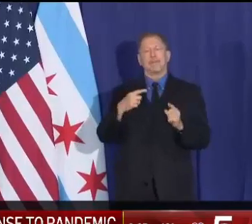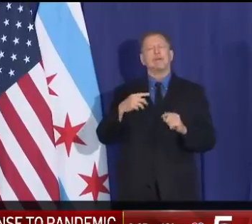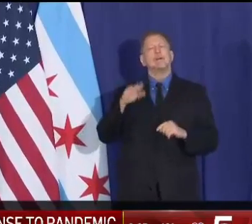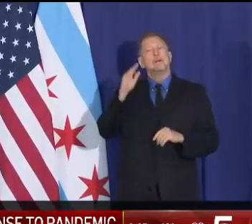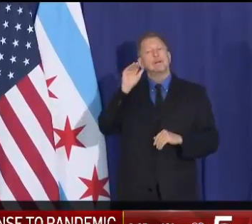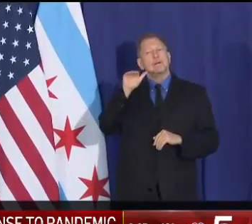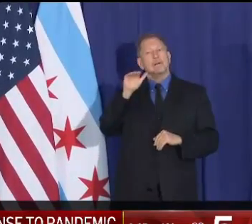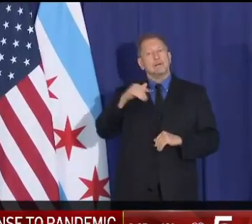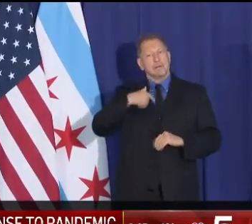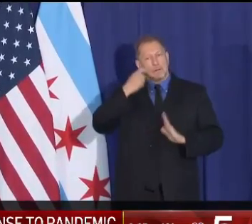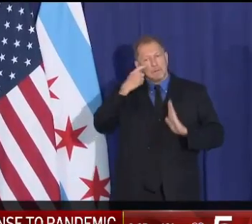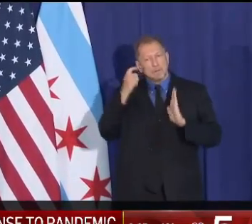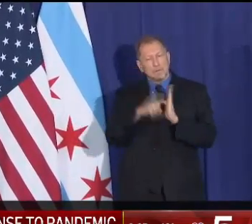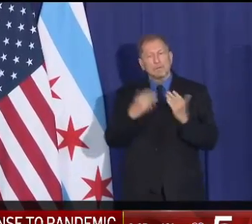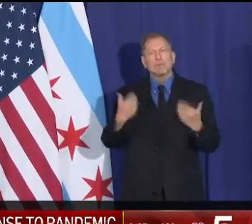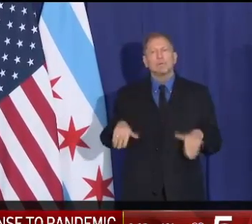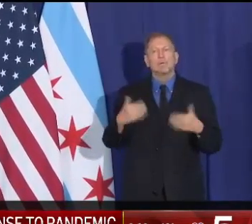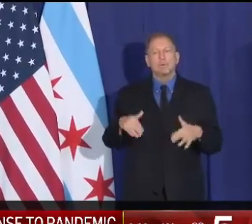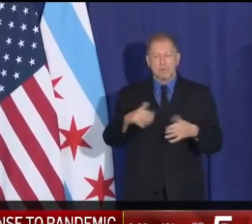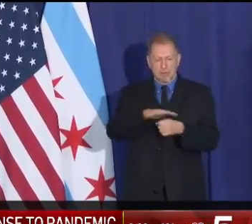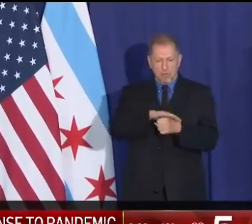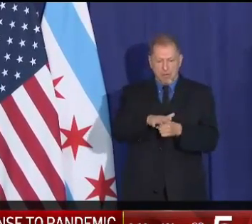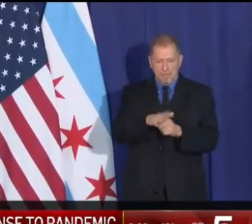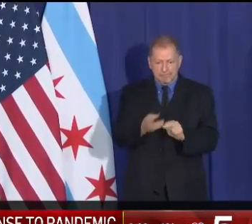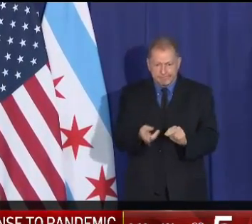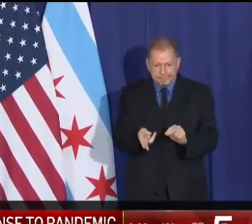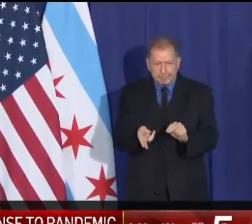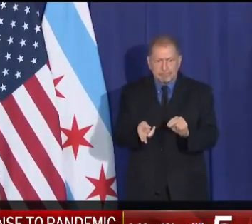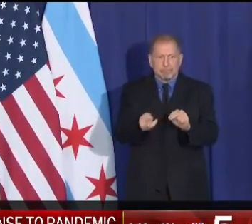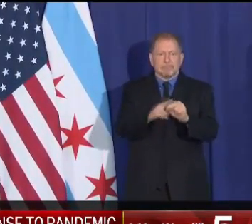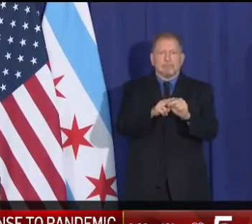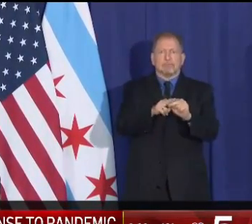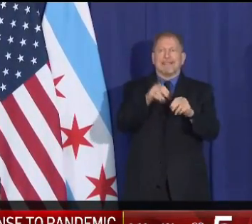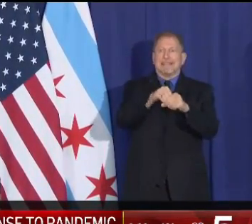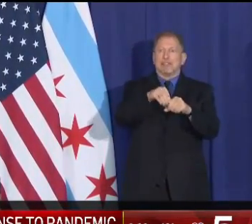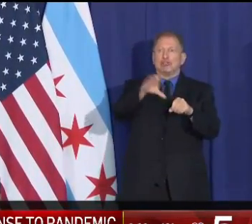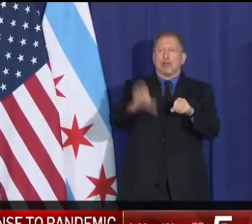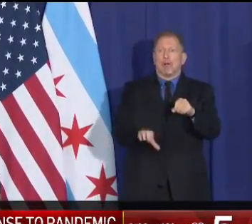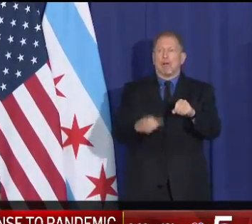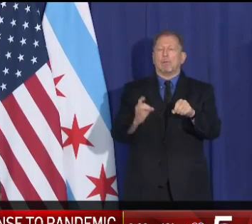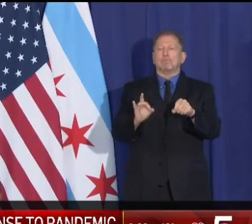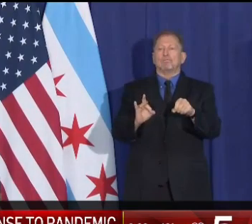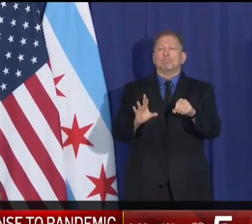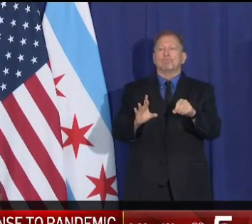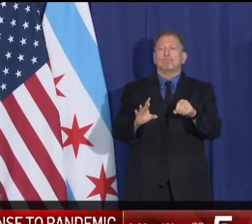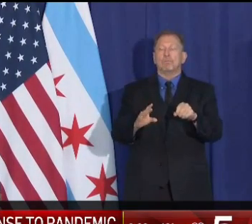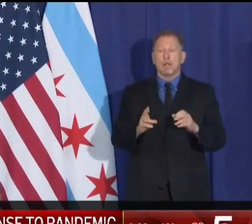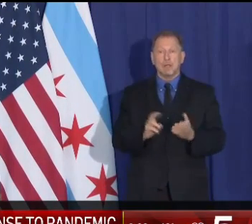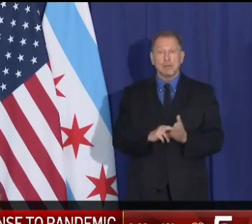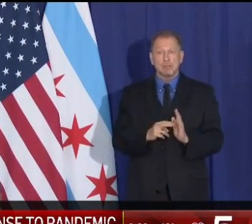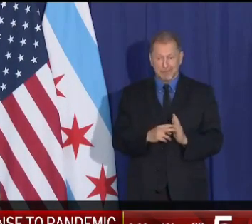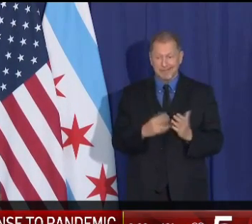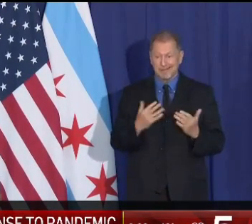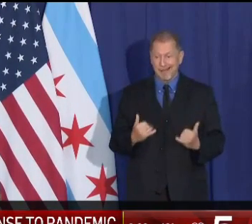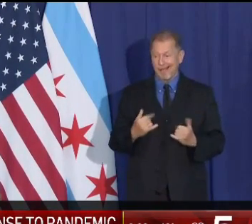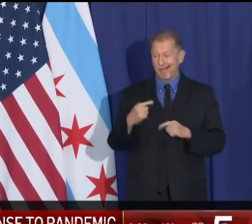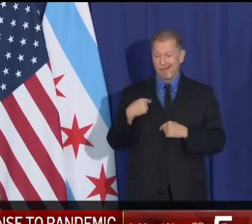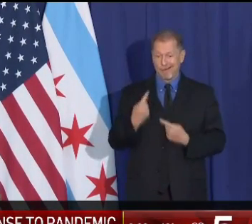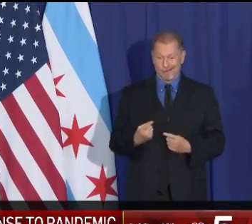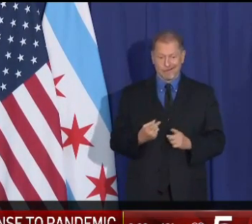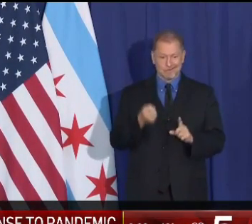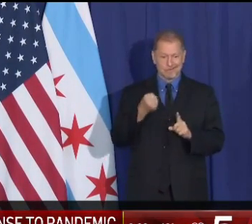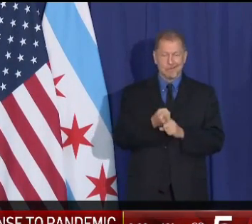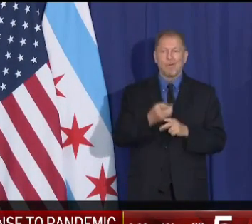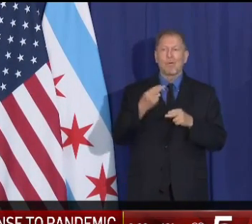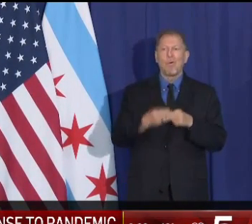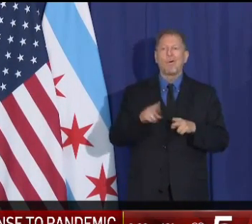COVID-19 cases across Chicago. Make no mistake, we are in the second surge and